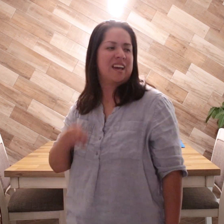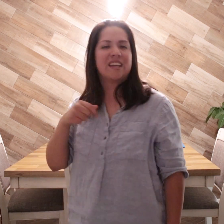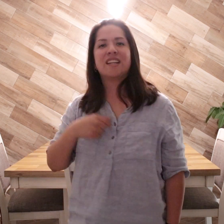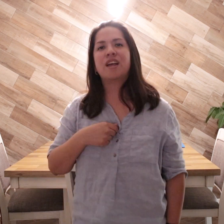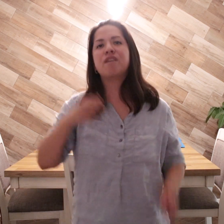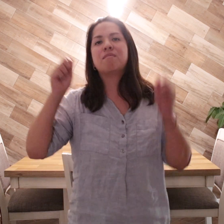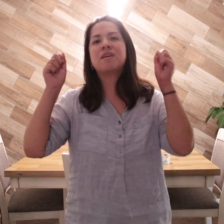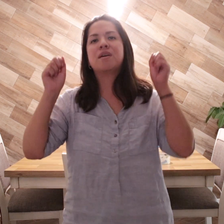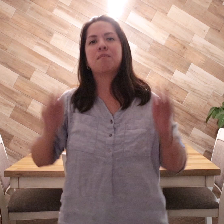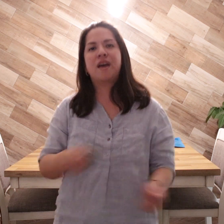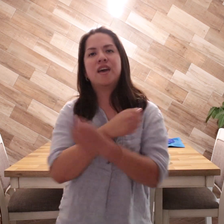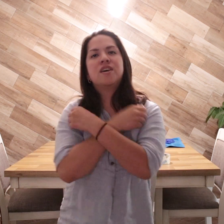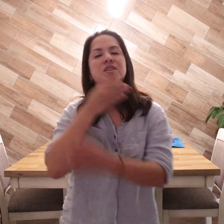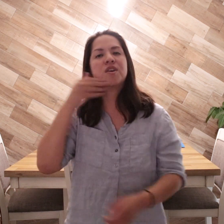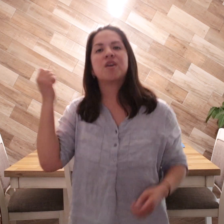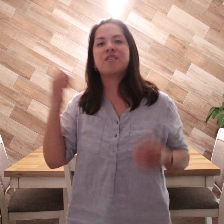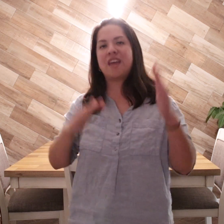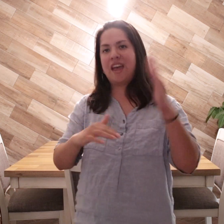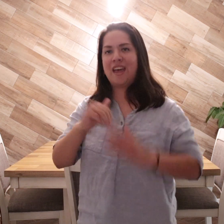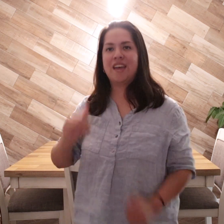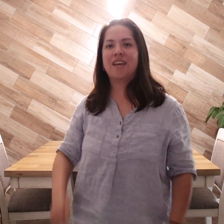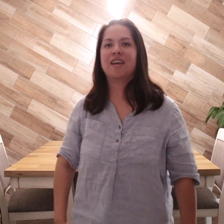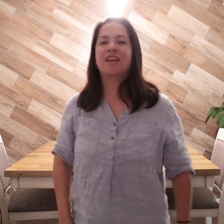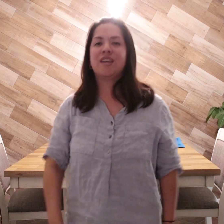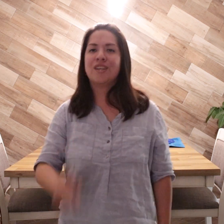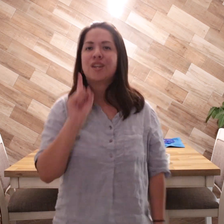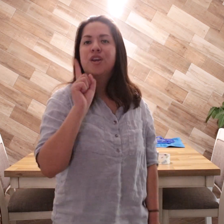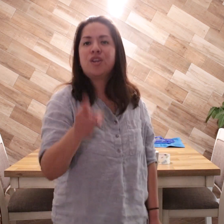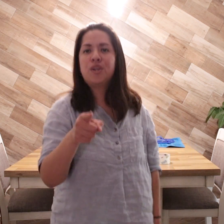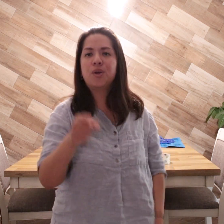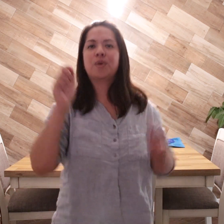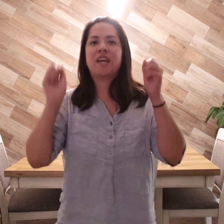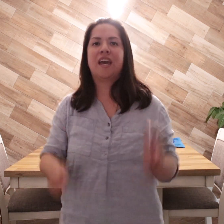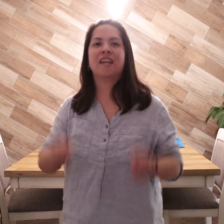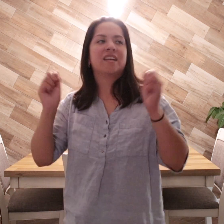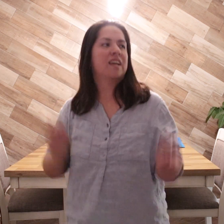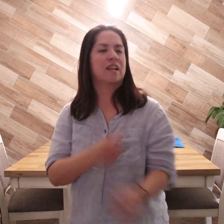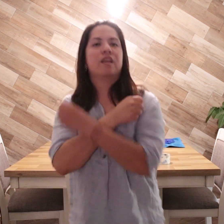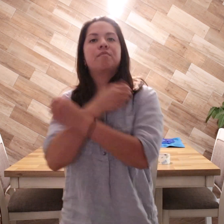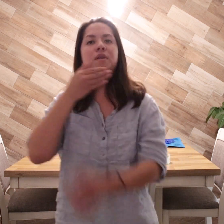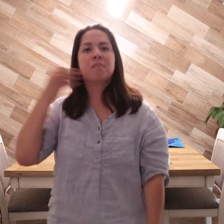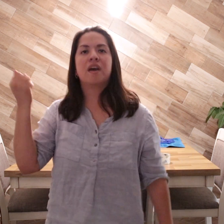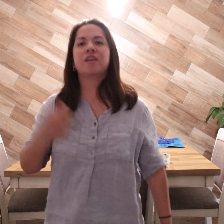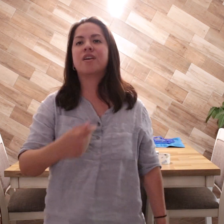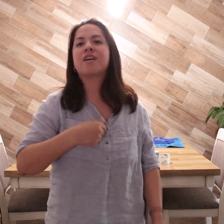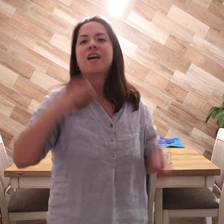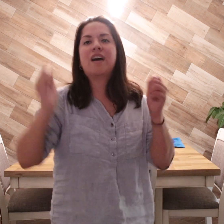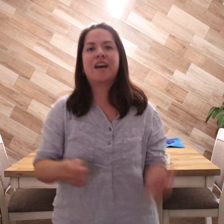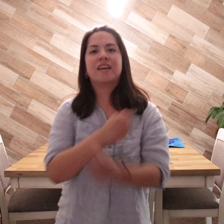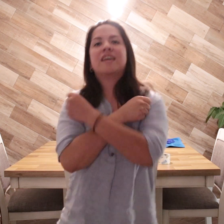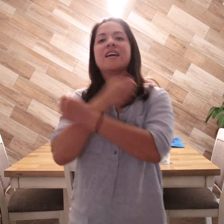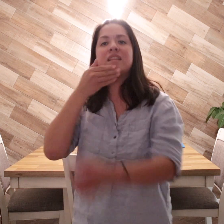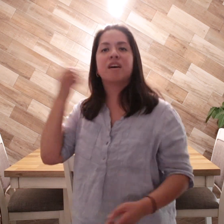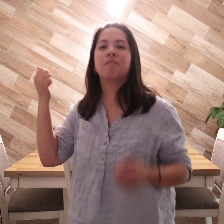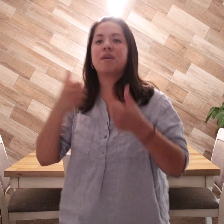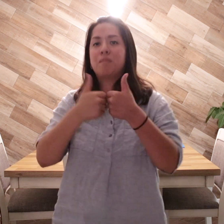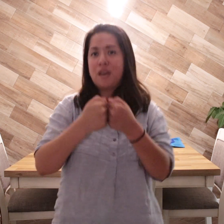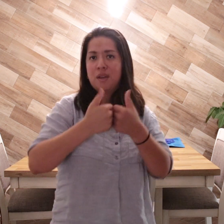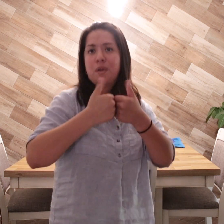can love me better than you can I love you better, oh, you love me better,